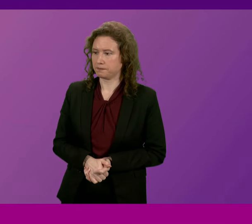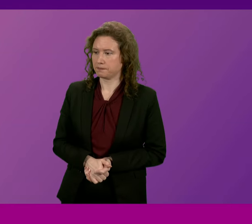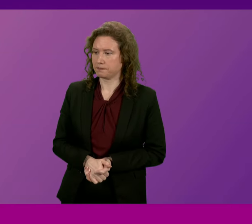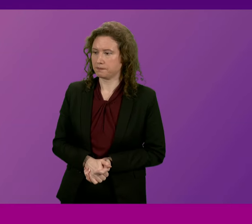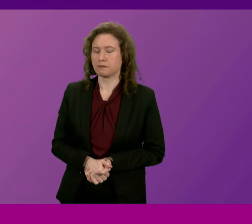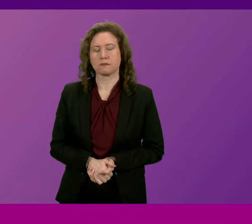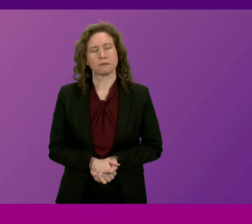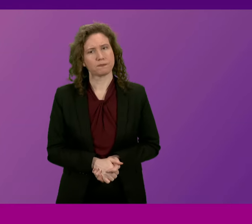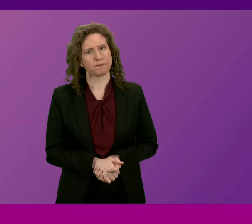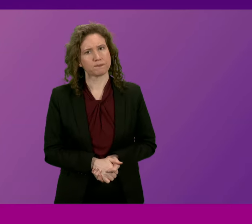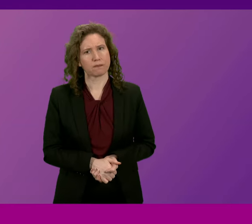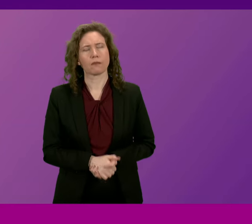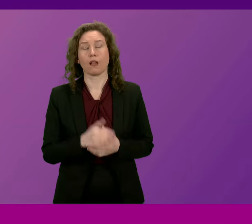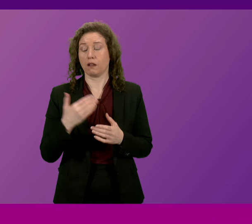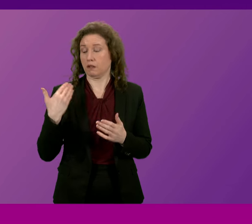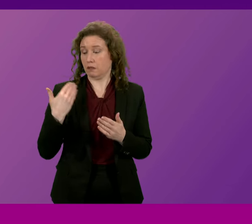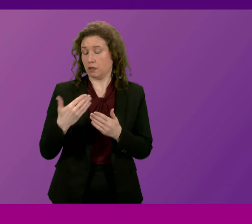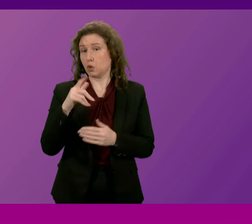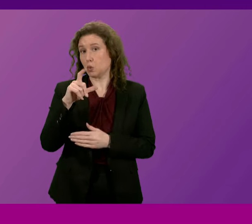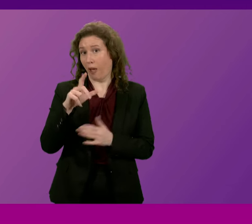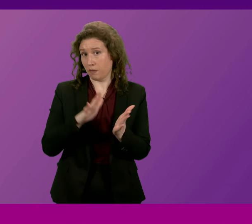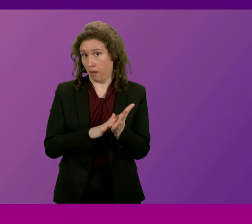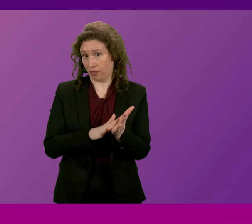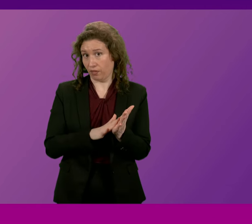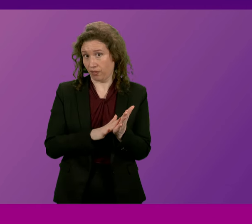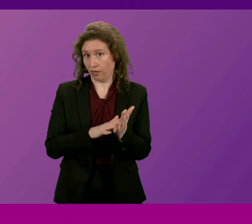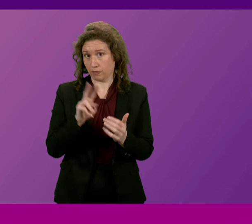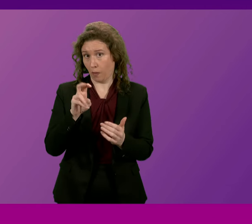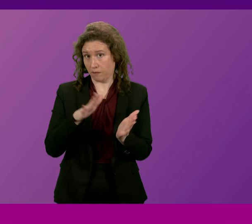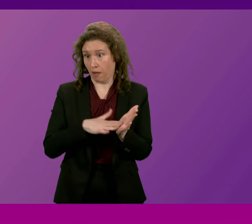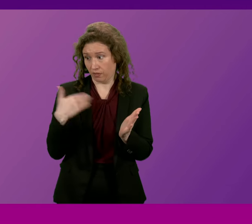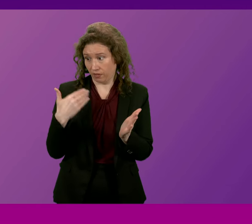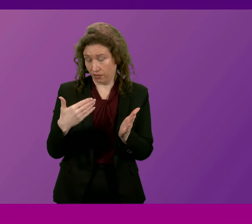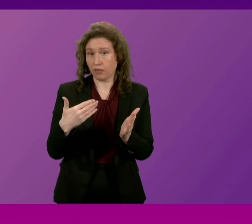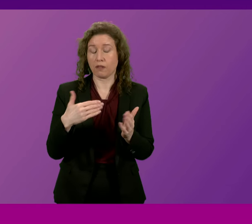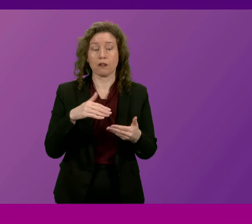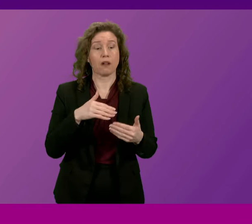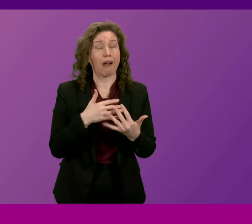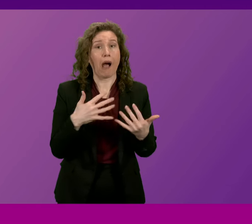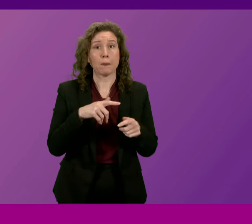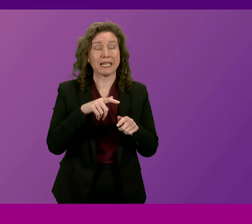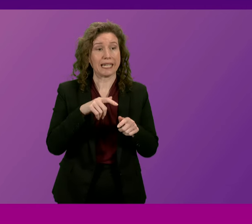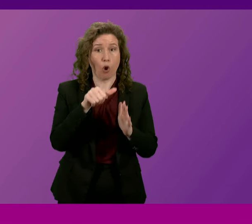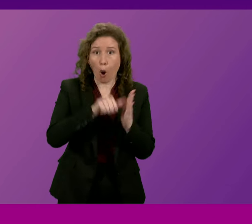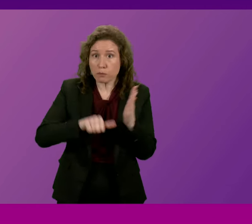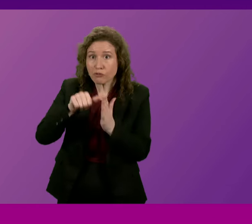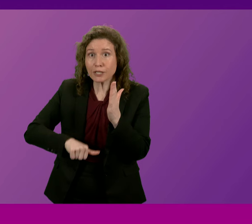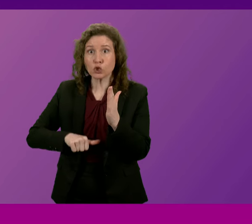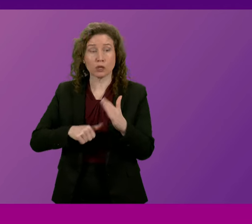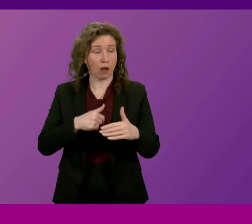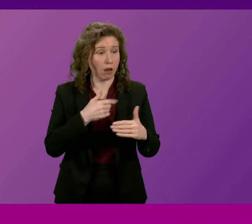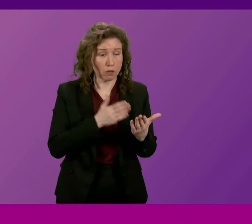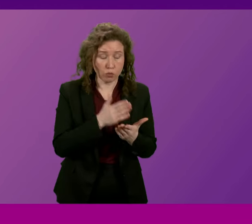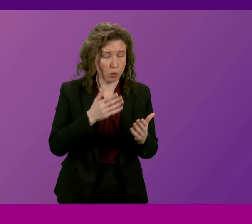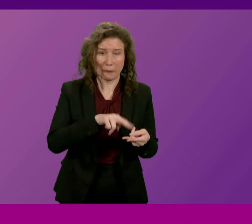Mr. President, in the last 12 months, there has been an increase in the number of operations performed